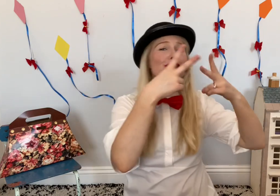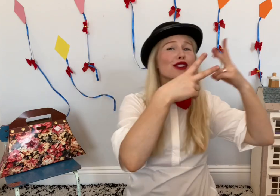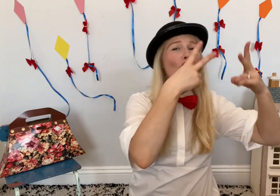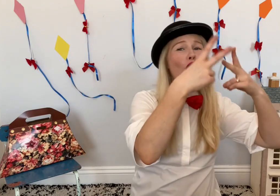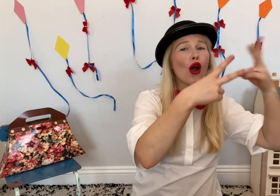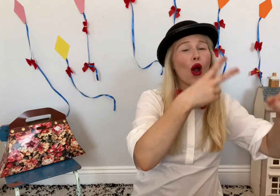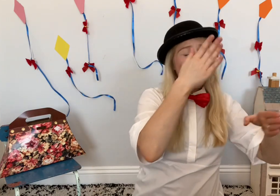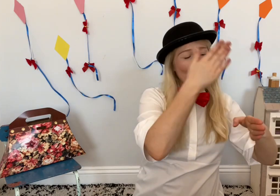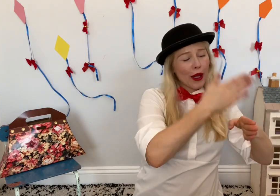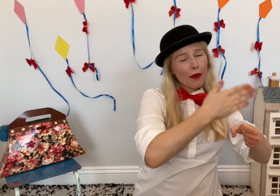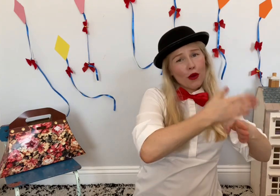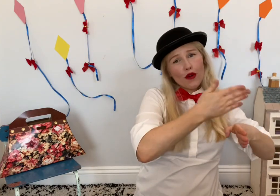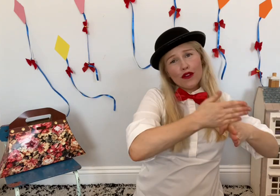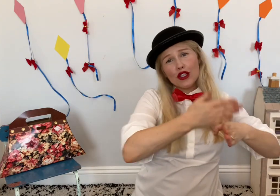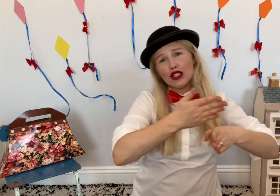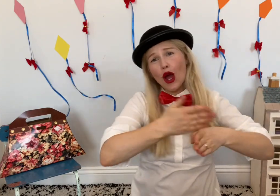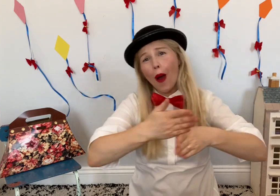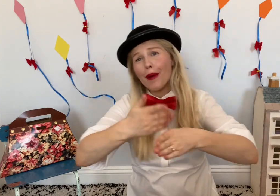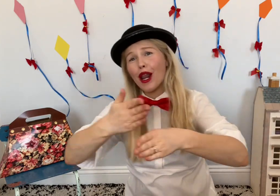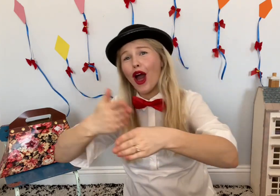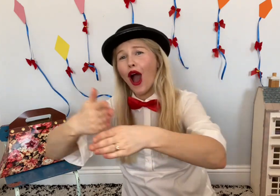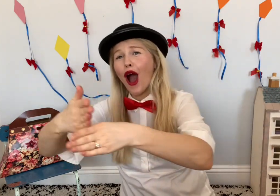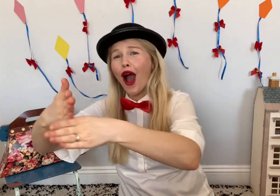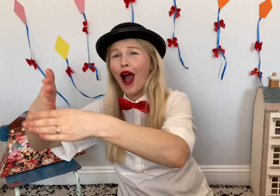song that he